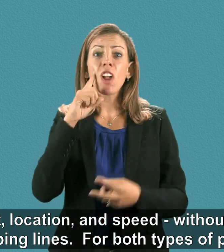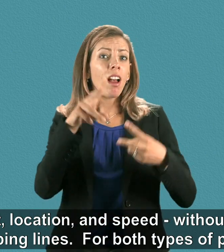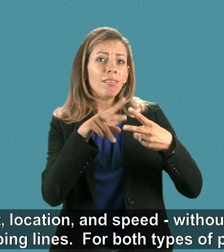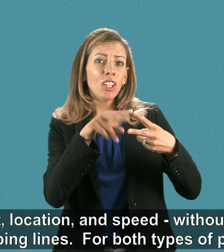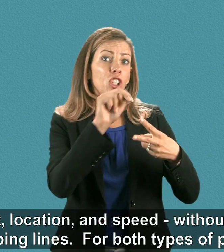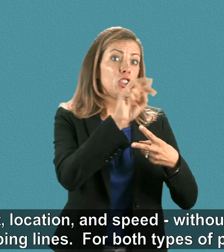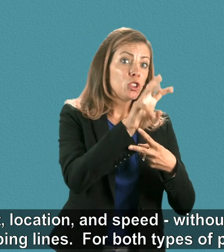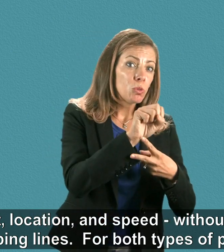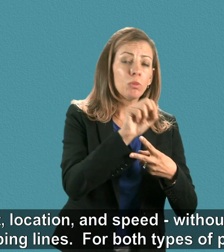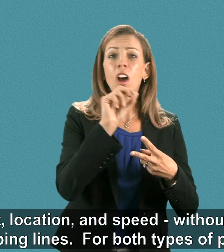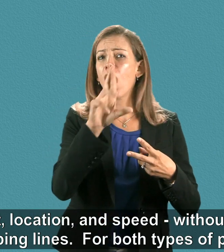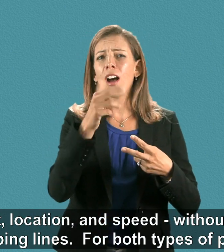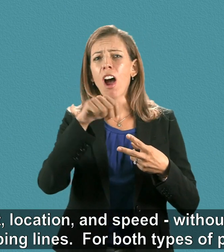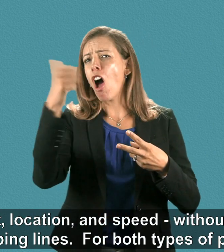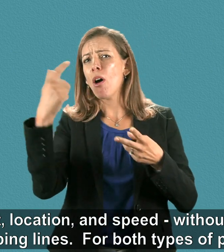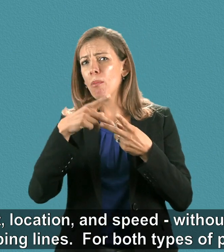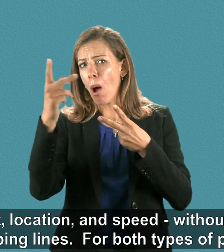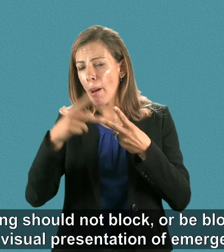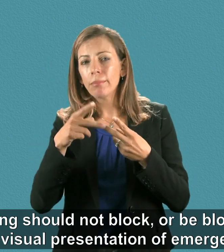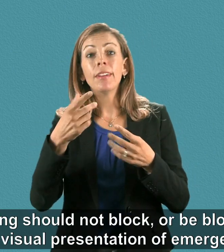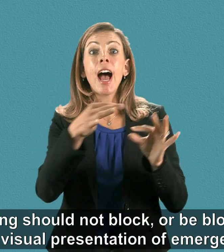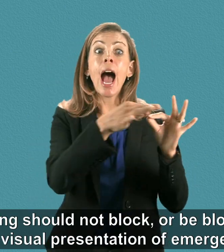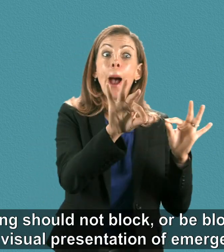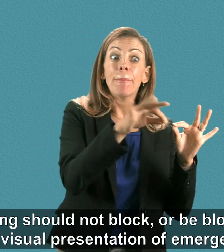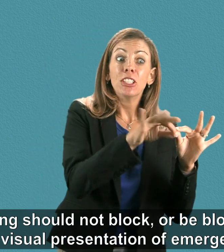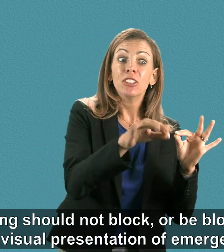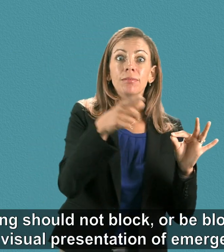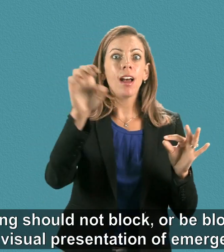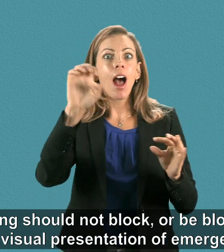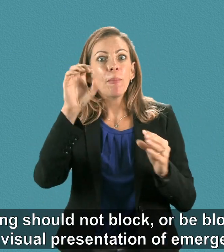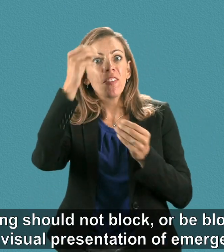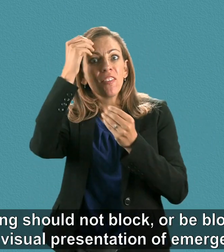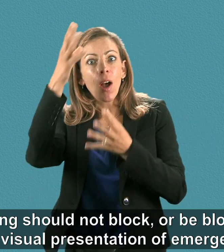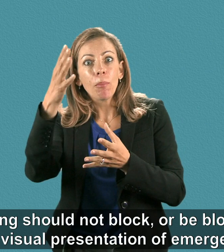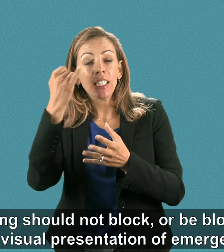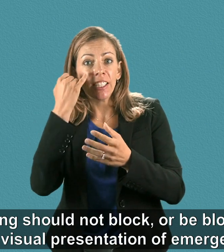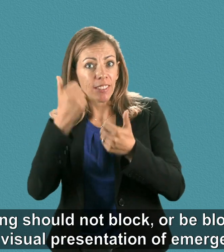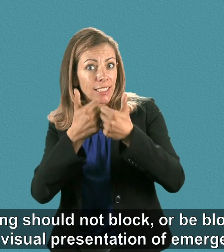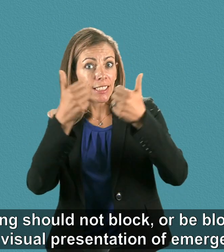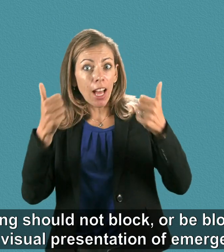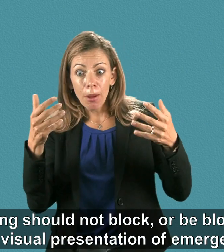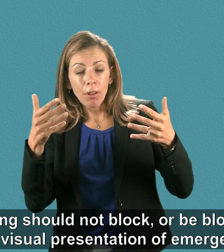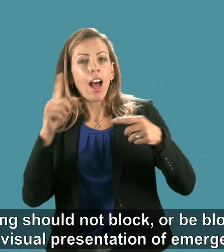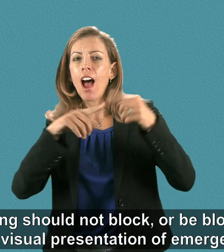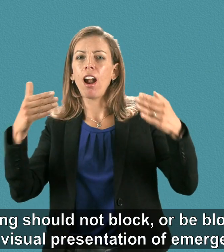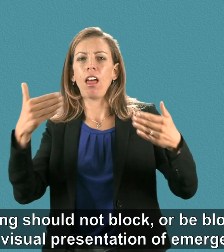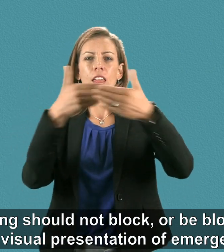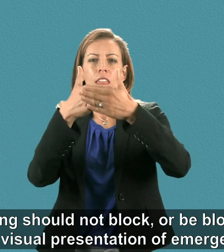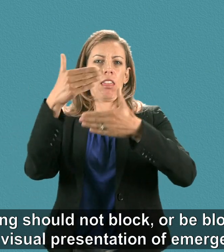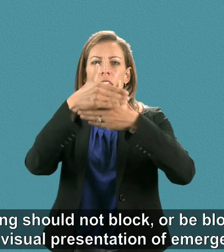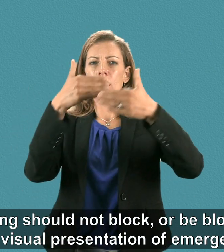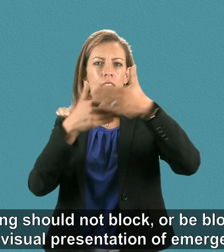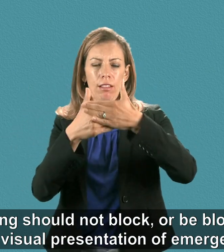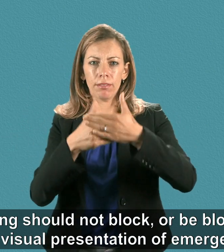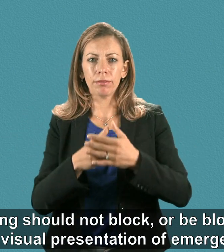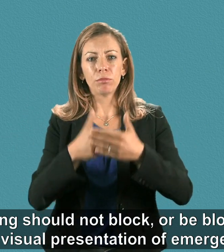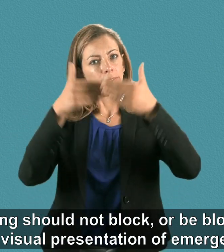For both types of programs, captioning should not block or be blocked by another visual presentation of emergency